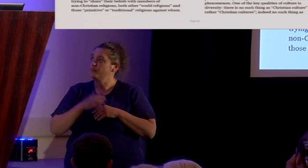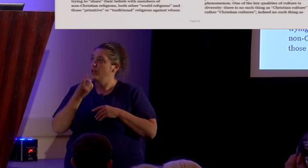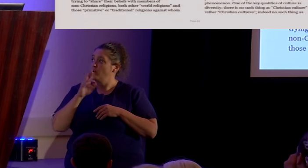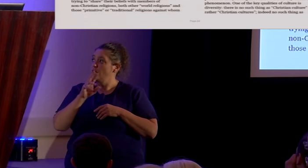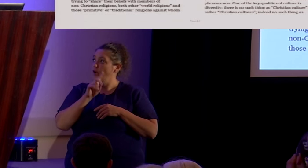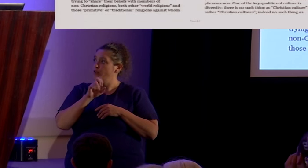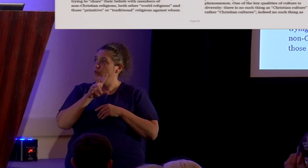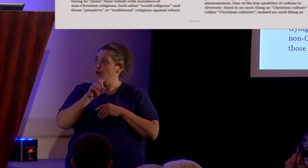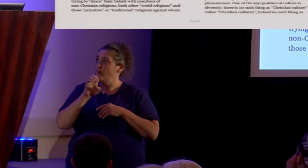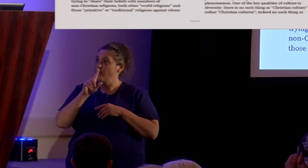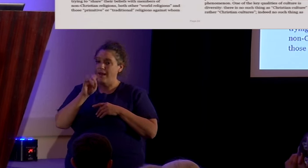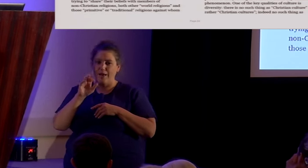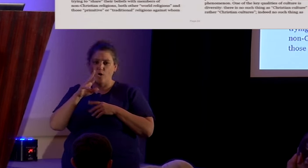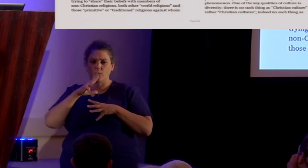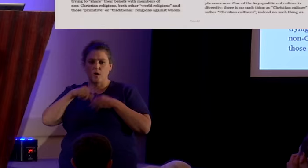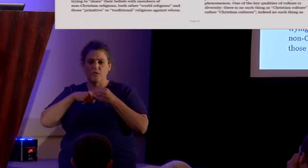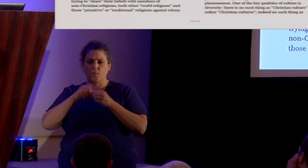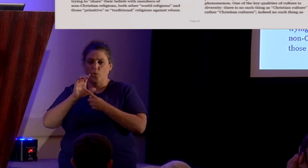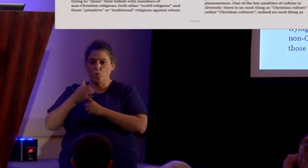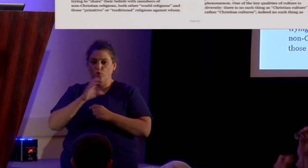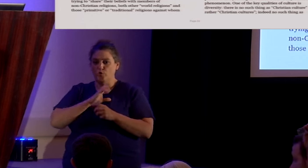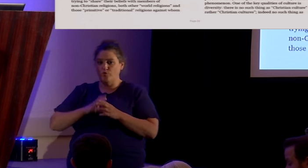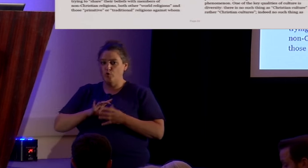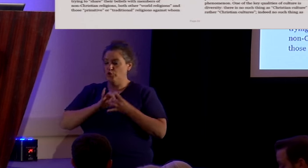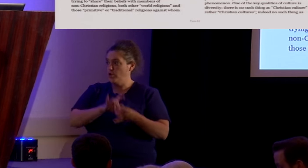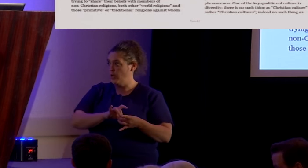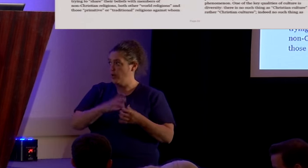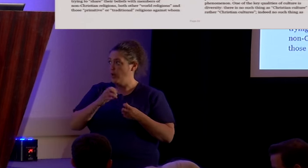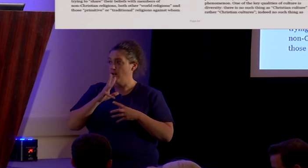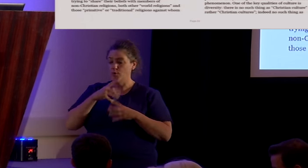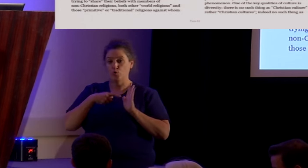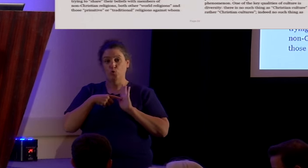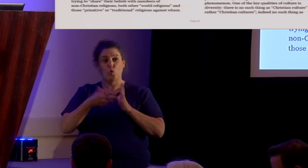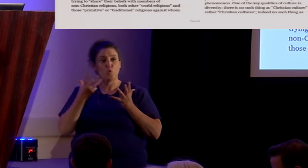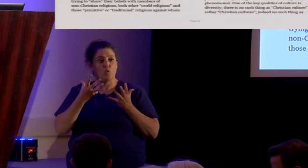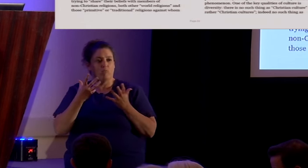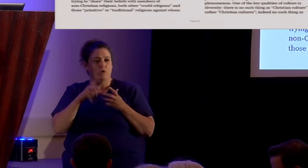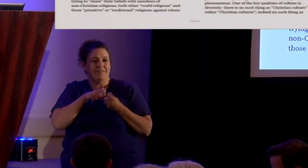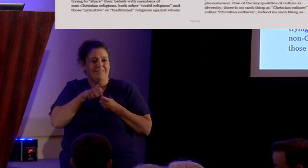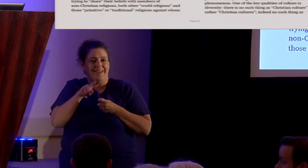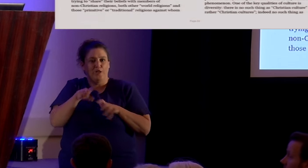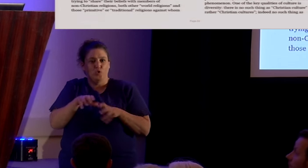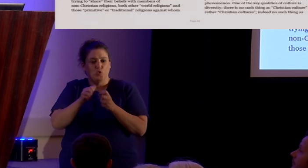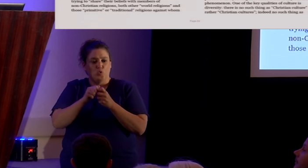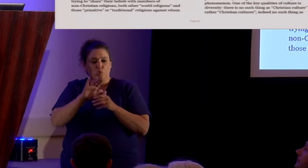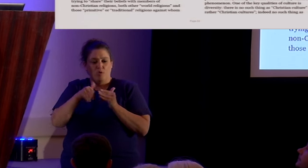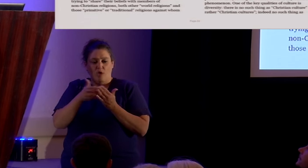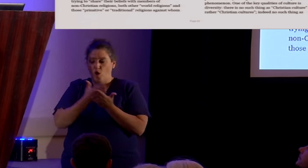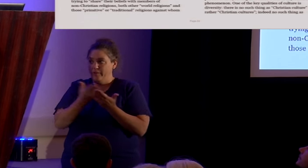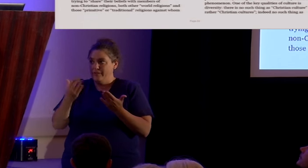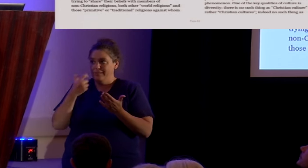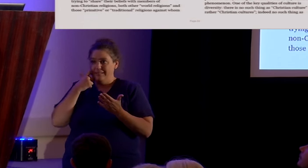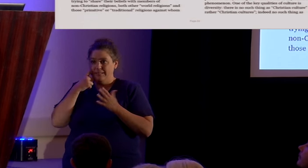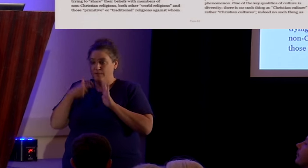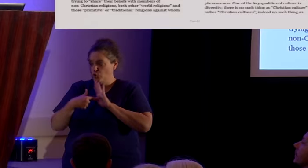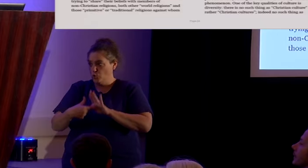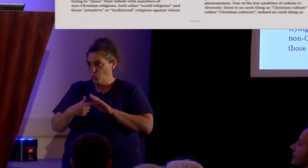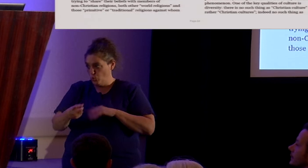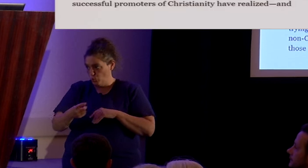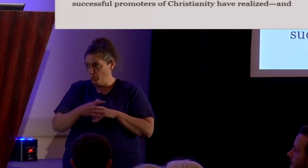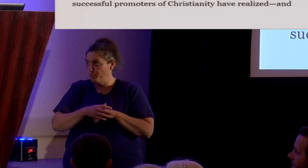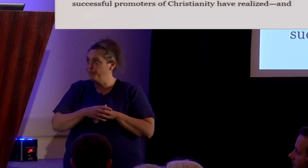of Christianities. And I'm going to show you exactly what Christianity is doing with all of these things that I've just shown you.